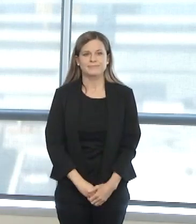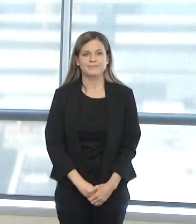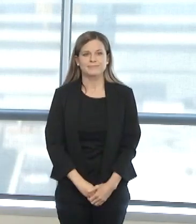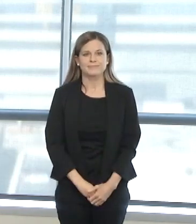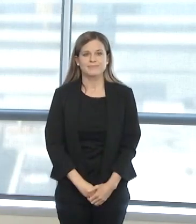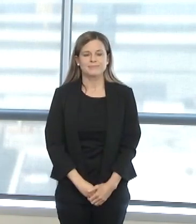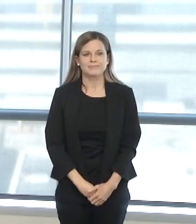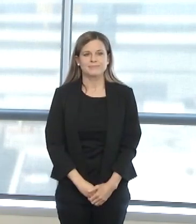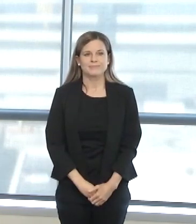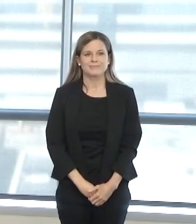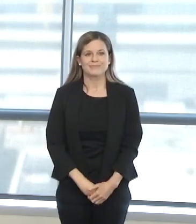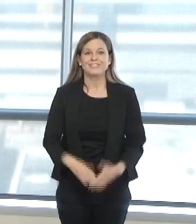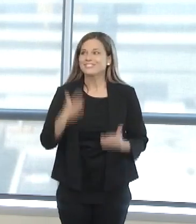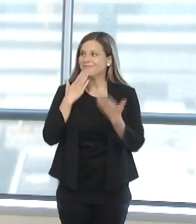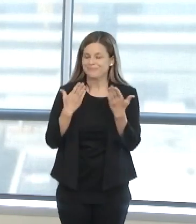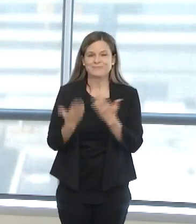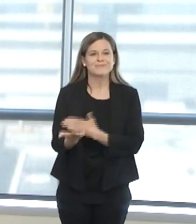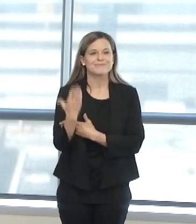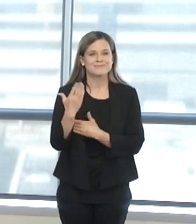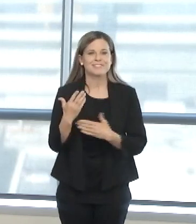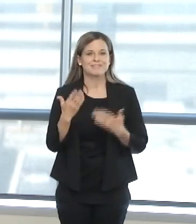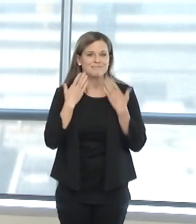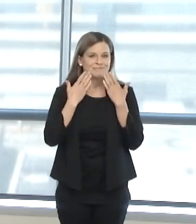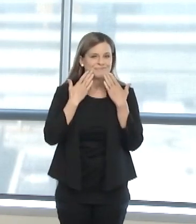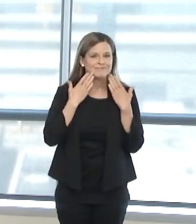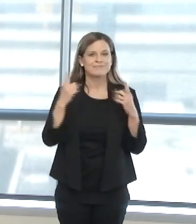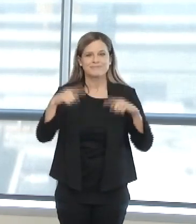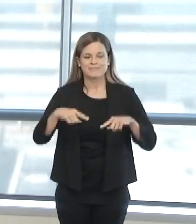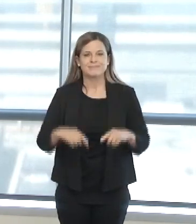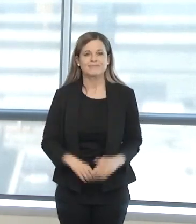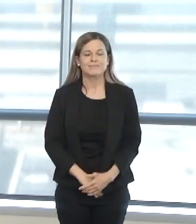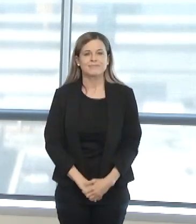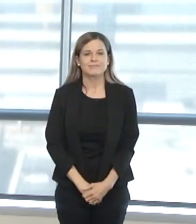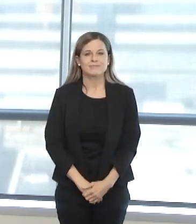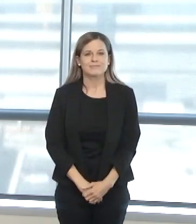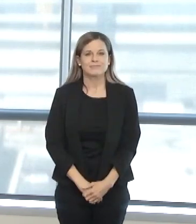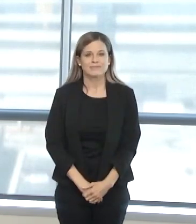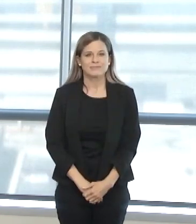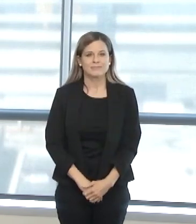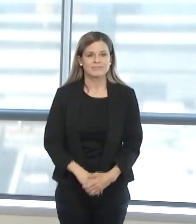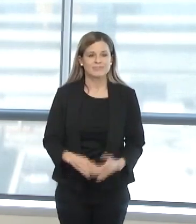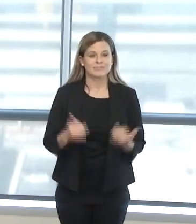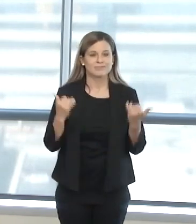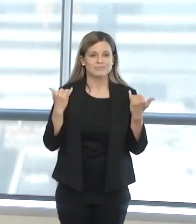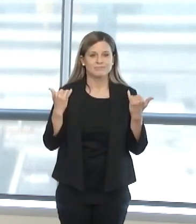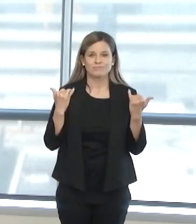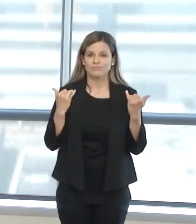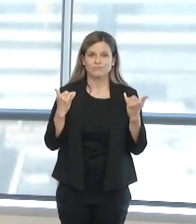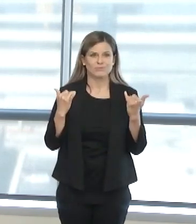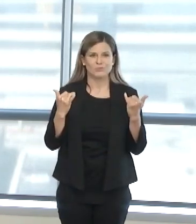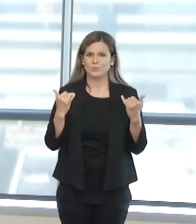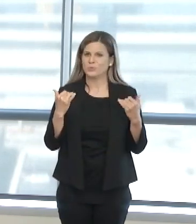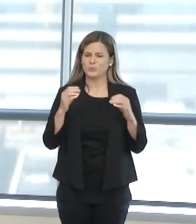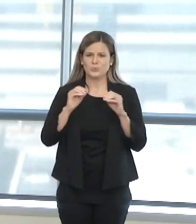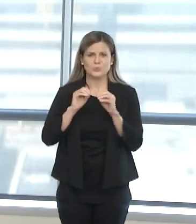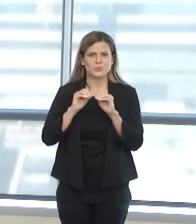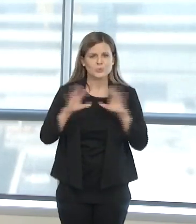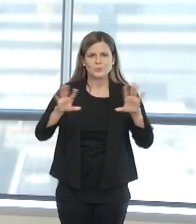Good morning and thank you Jennifer. We are in the midst of a pandemic that none of us have experienced before,